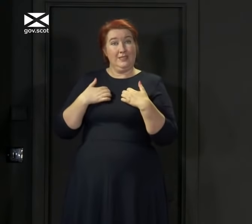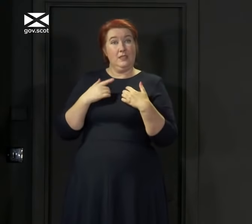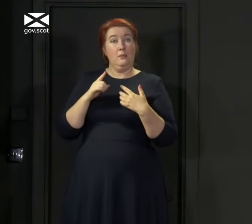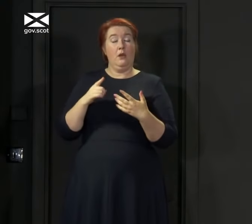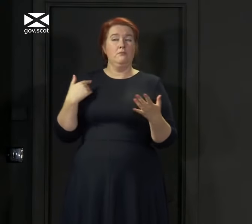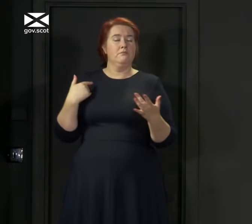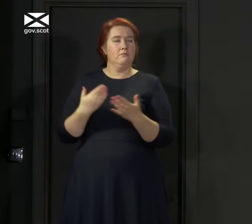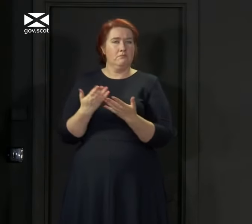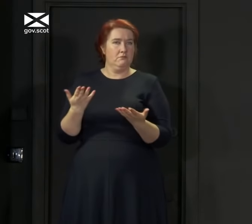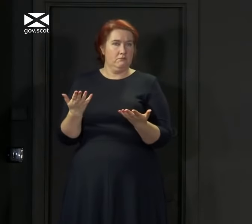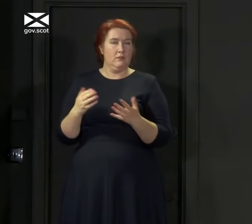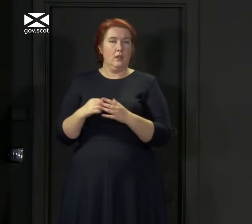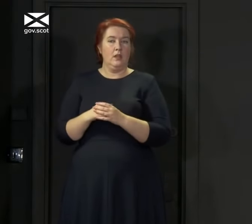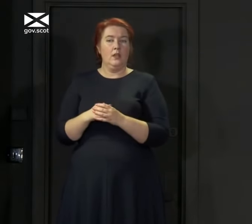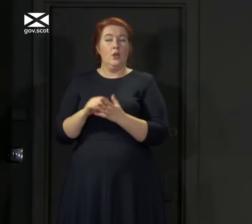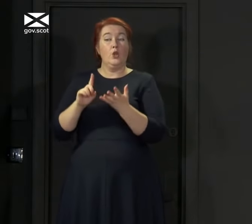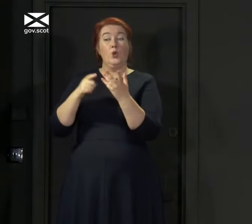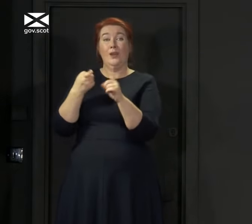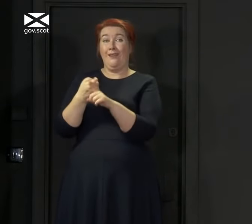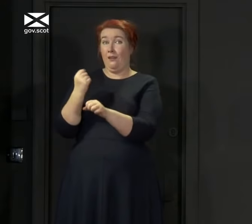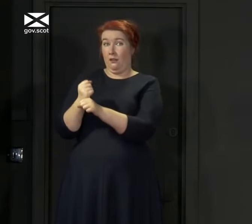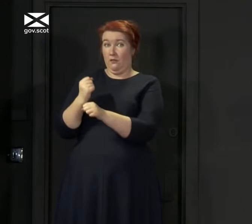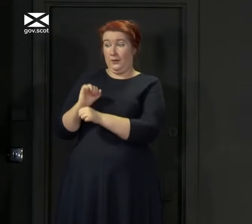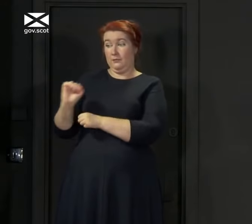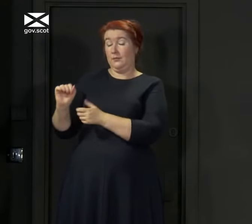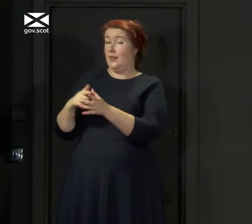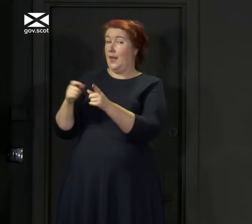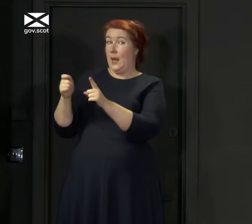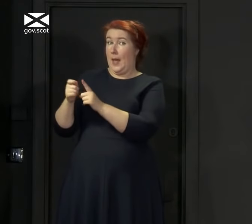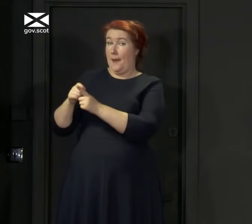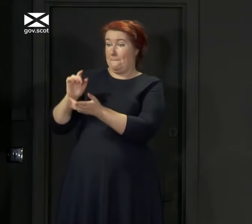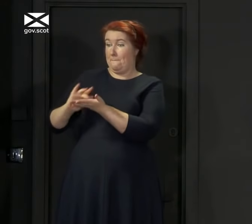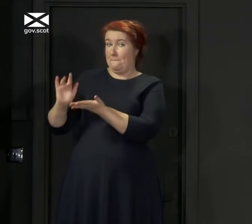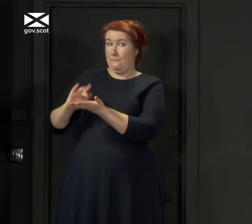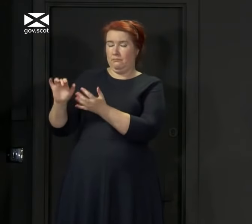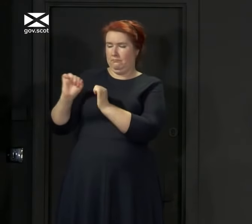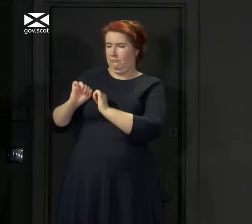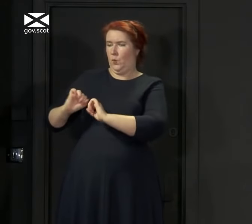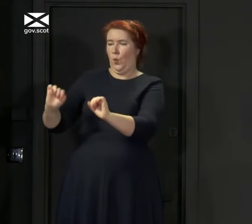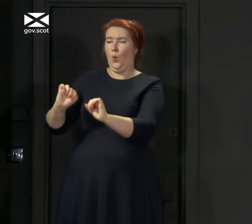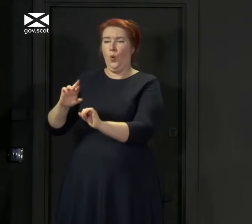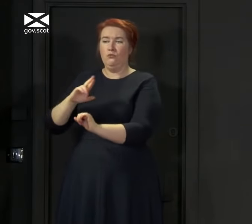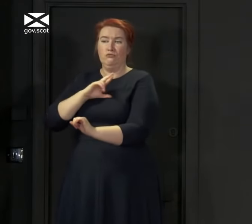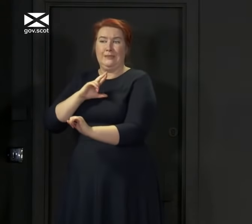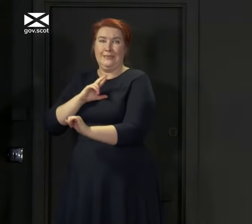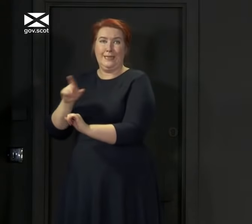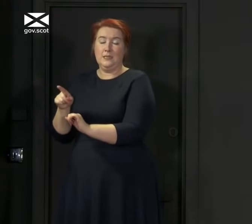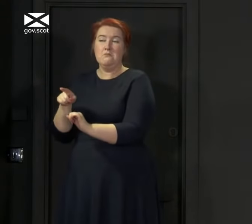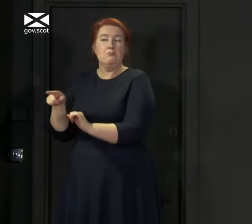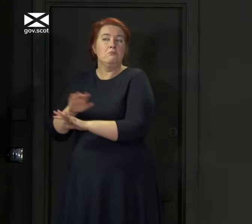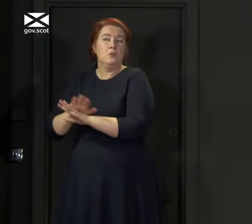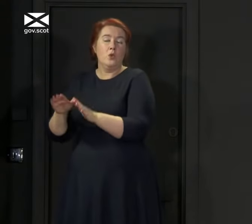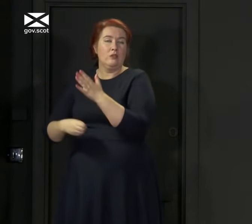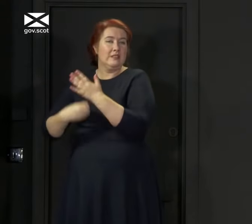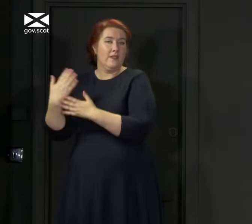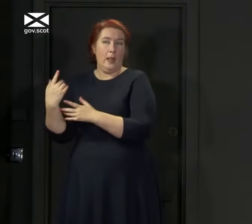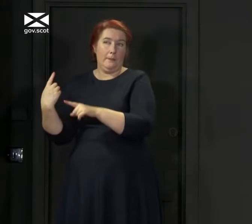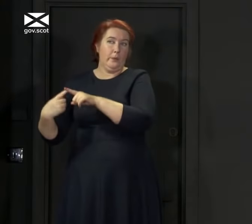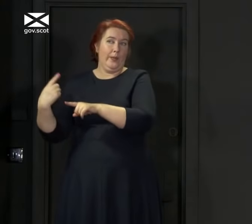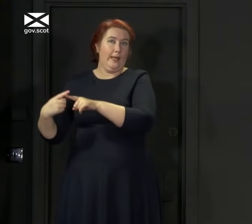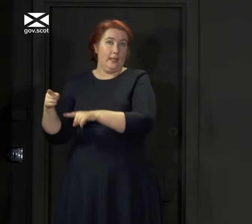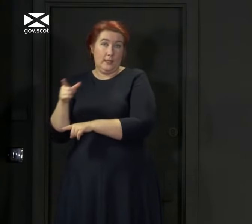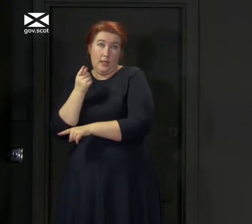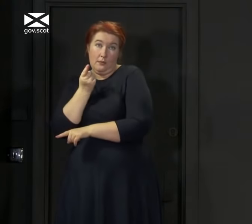that. The UK government's app, for reasons that they have set out, has not developed as quickly as they once